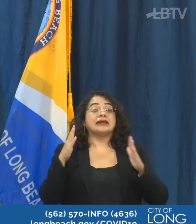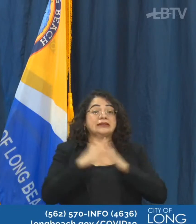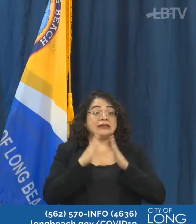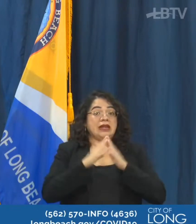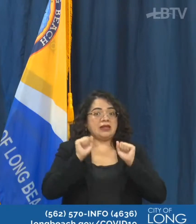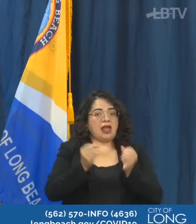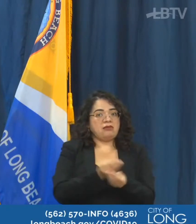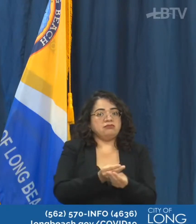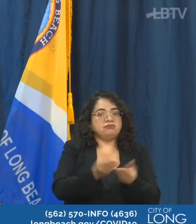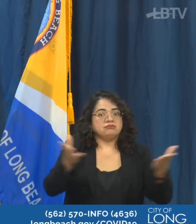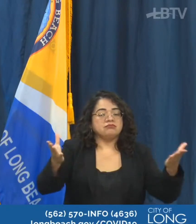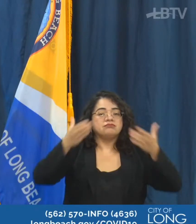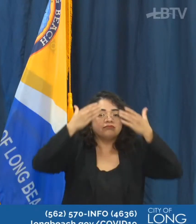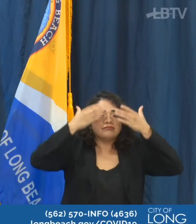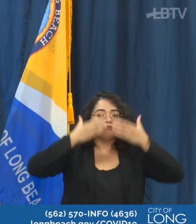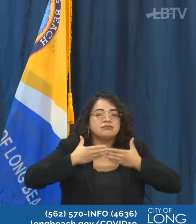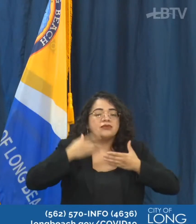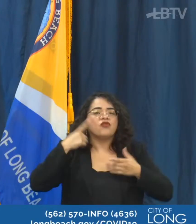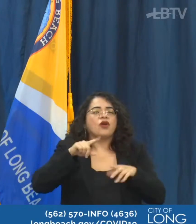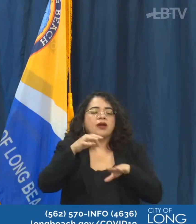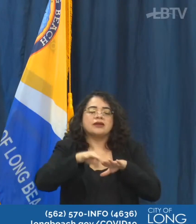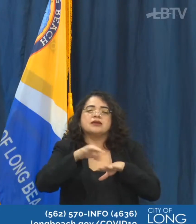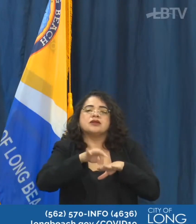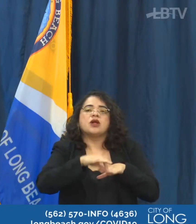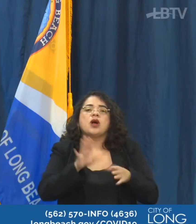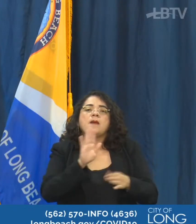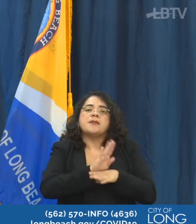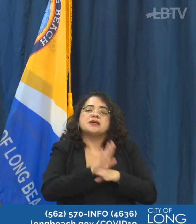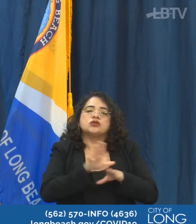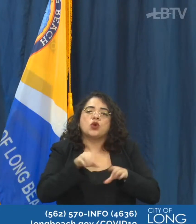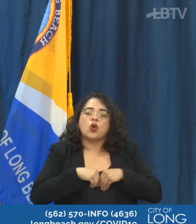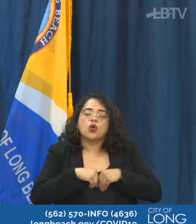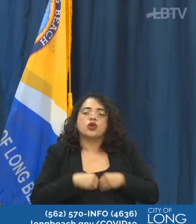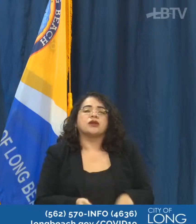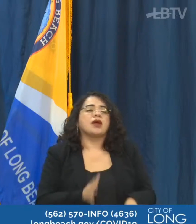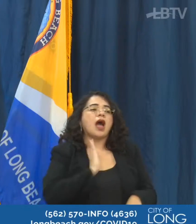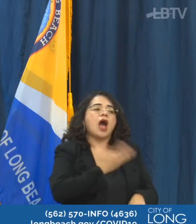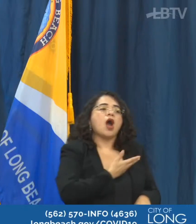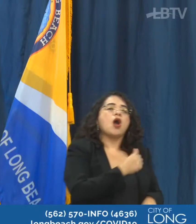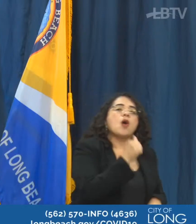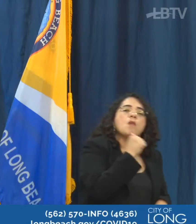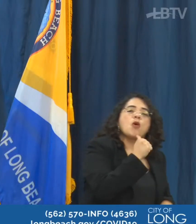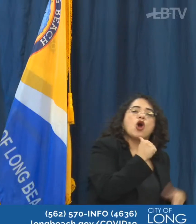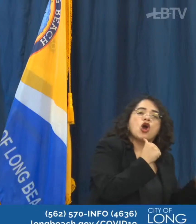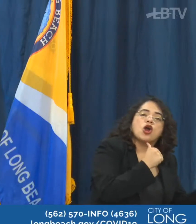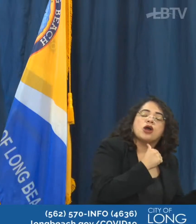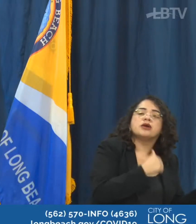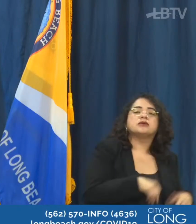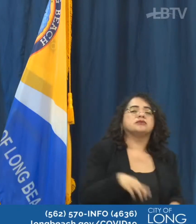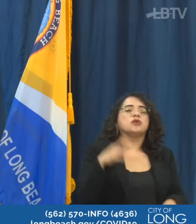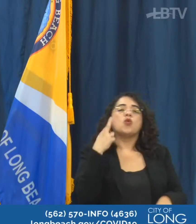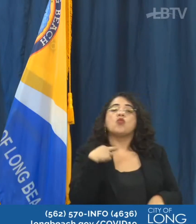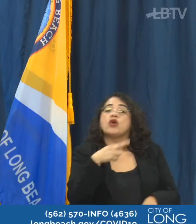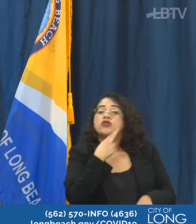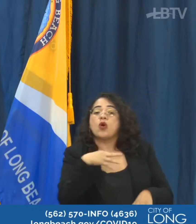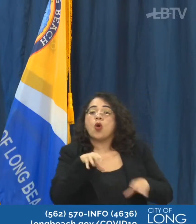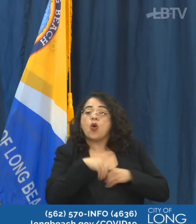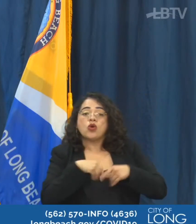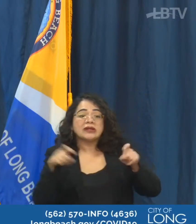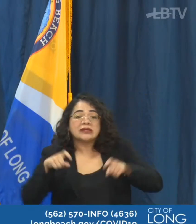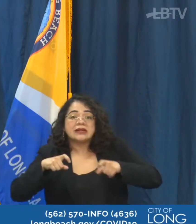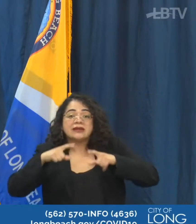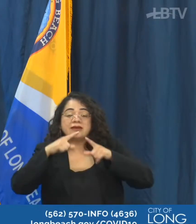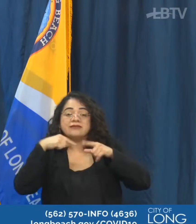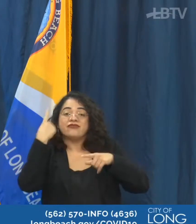to our nail salon business center. To to our bar owners, to our restaurant owners, and those will be available this